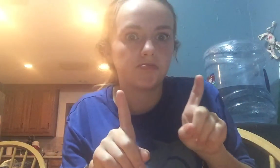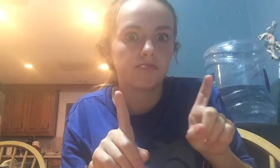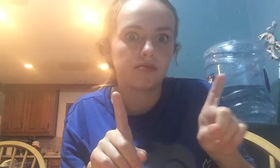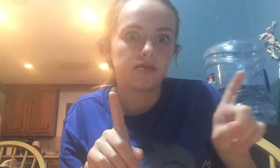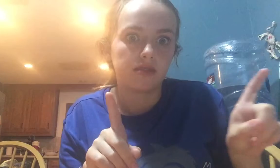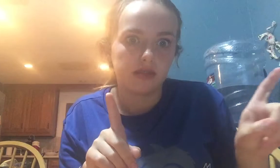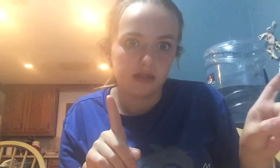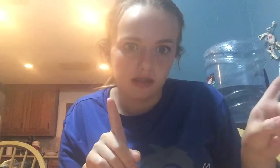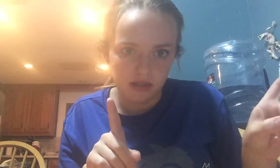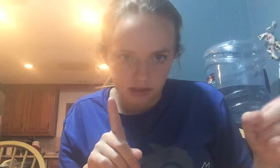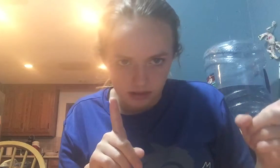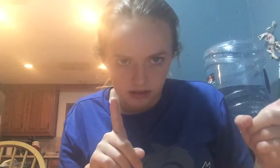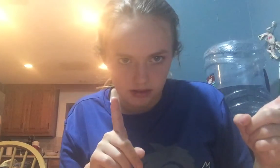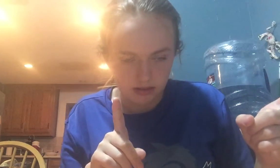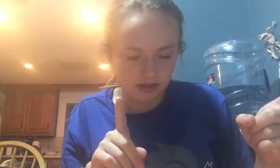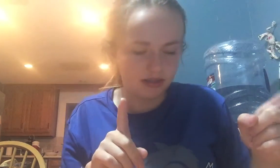she would call somebody else and summon yourself.